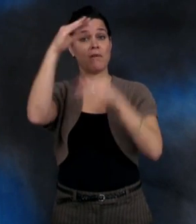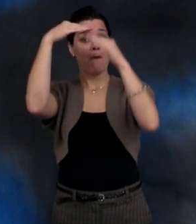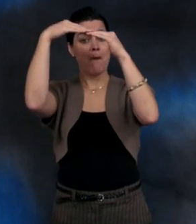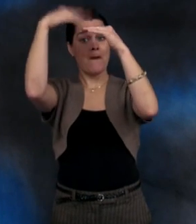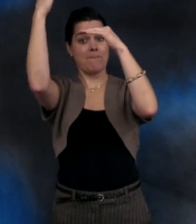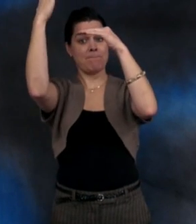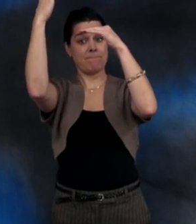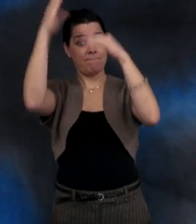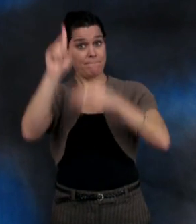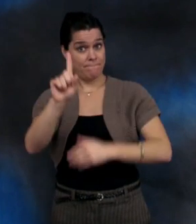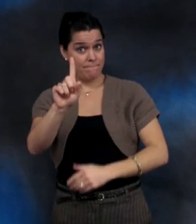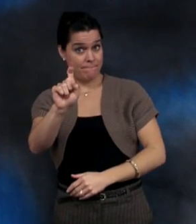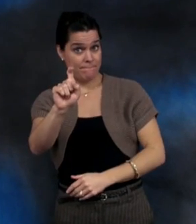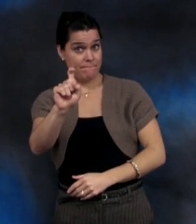older than the age of 49?